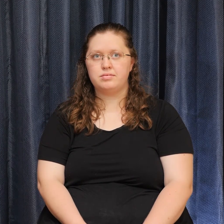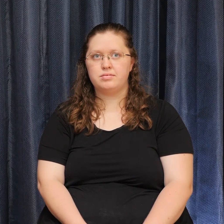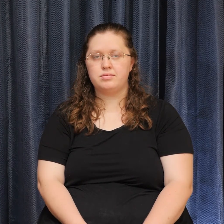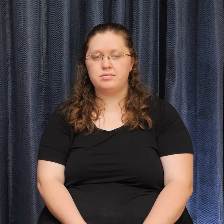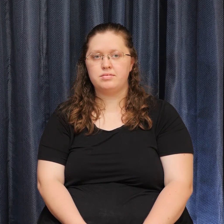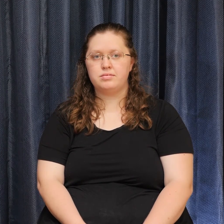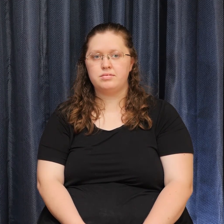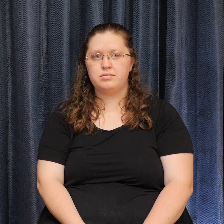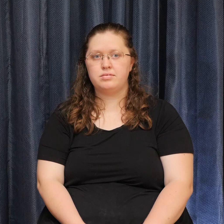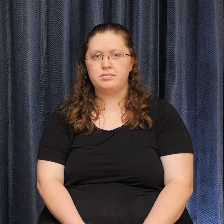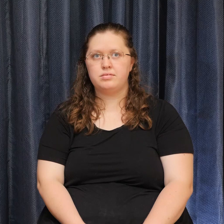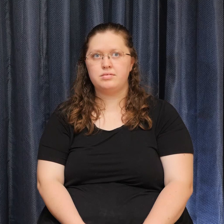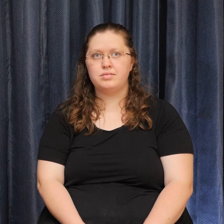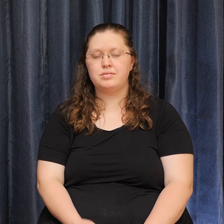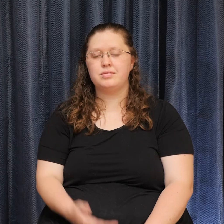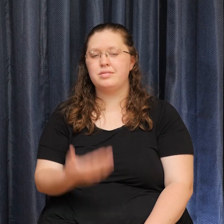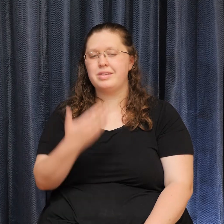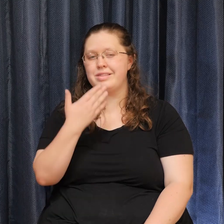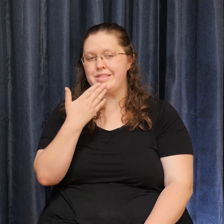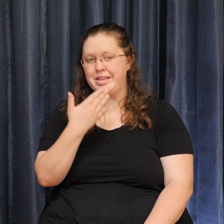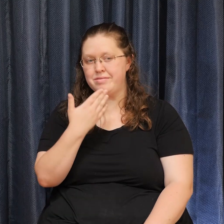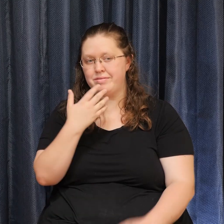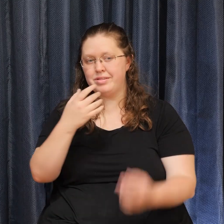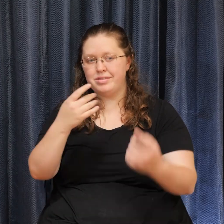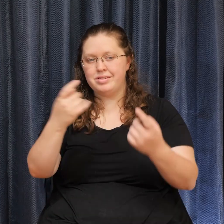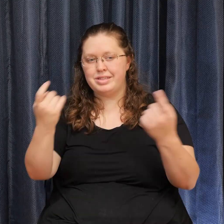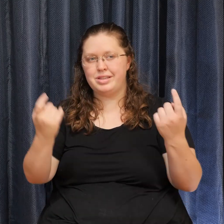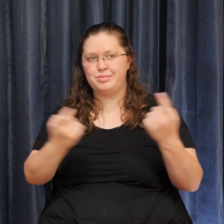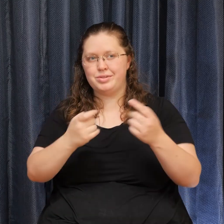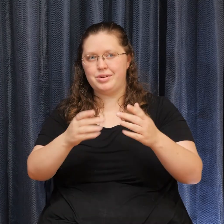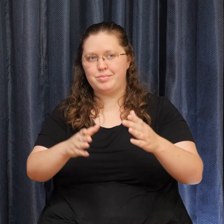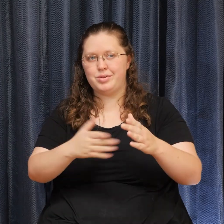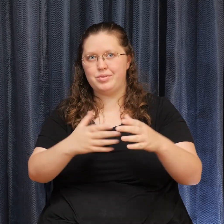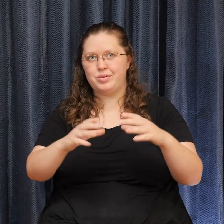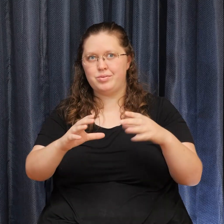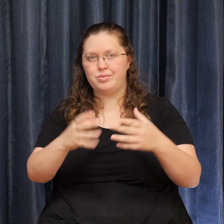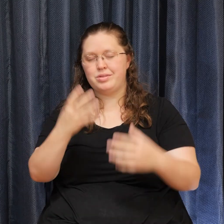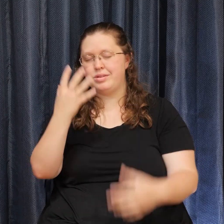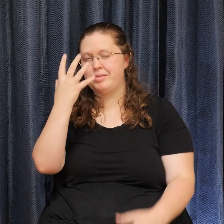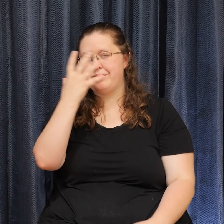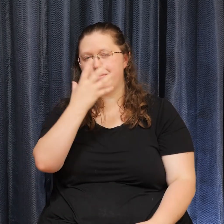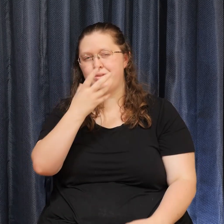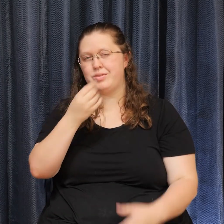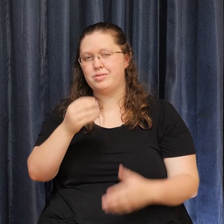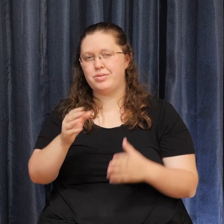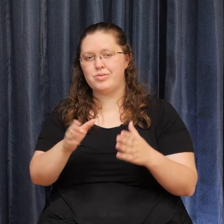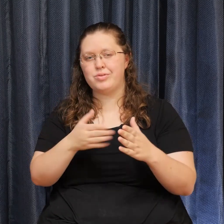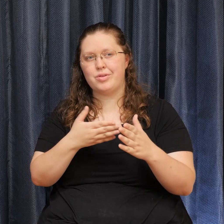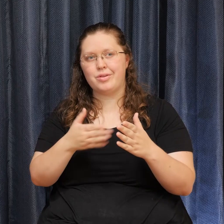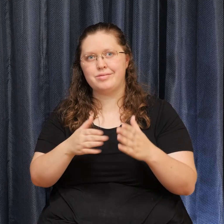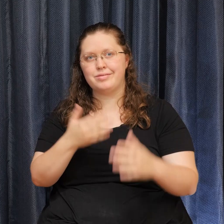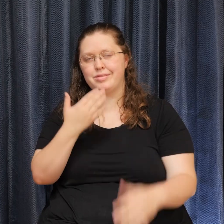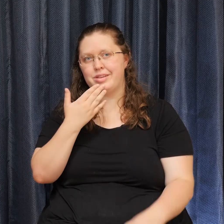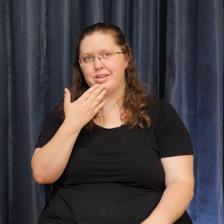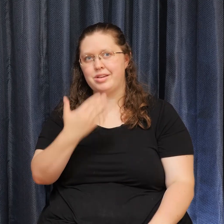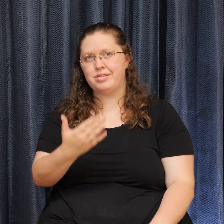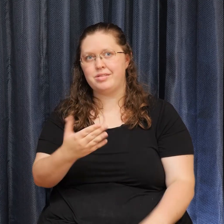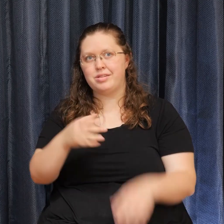Thank you, celebration, for that beautiful, beautiful piece. Let your love Shine